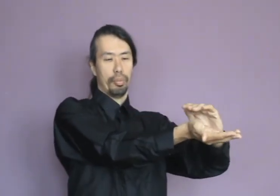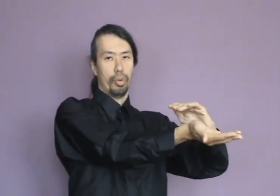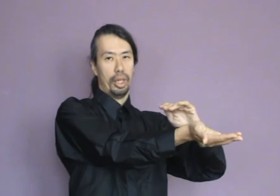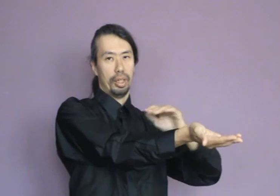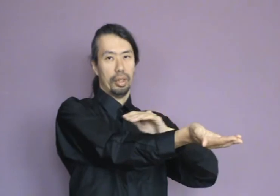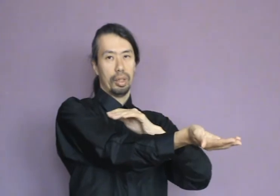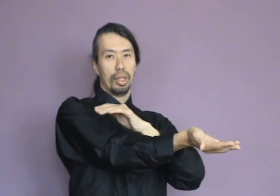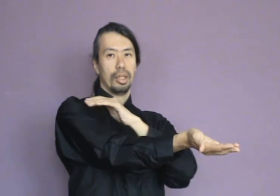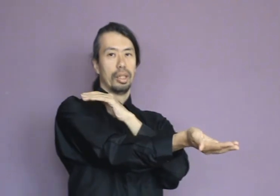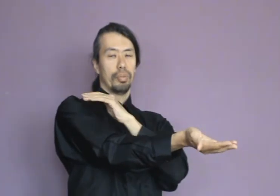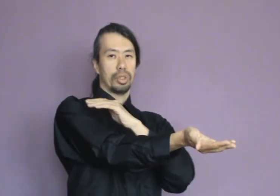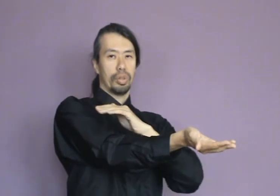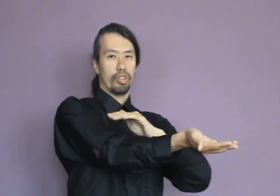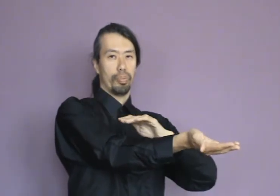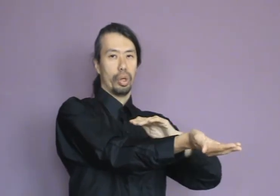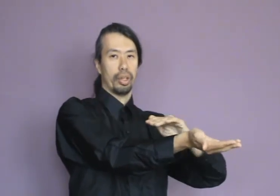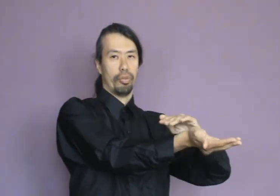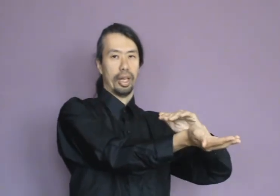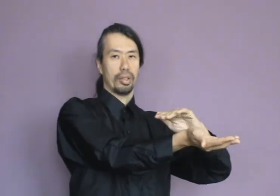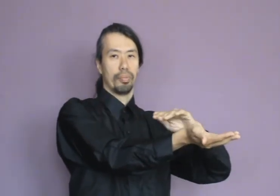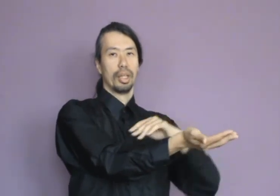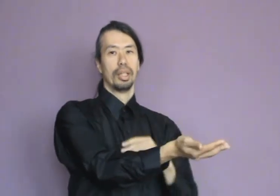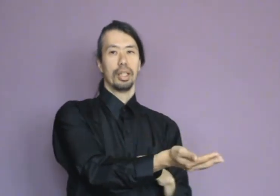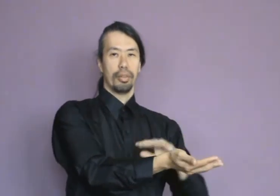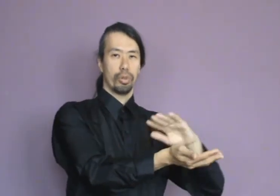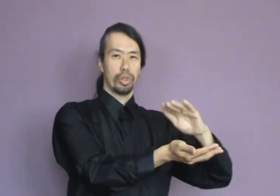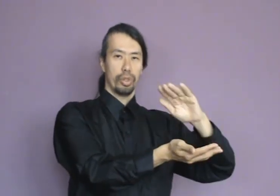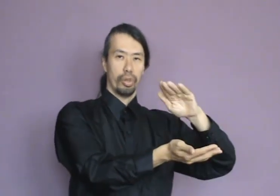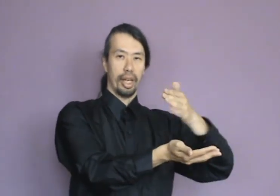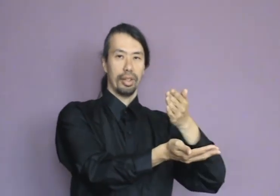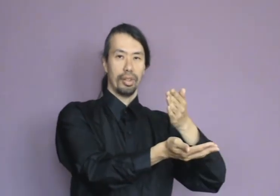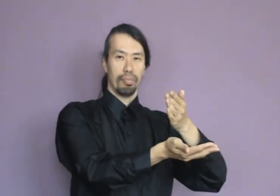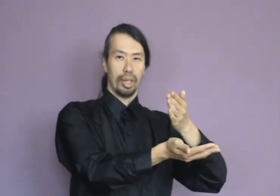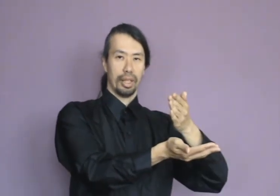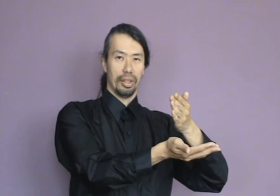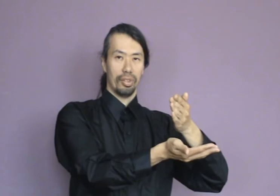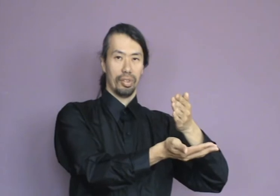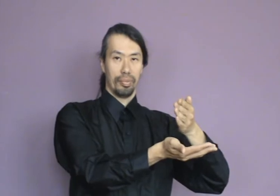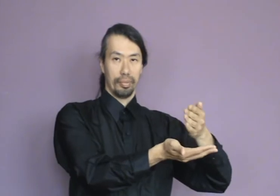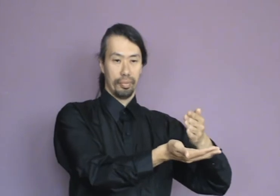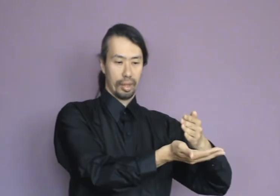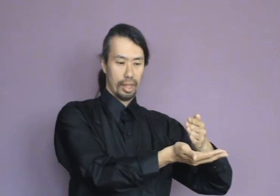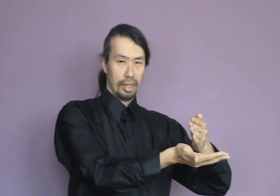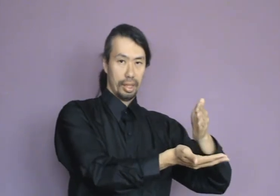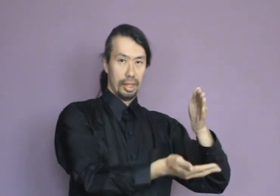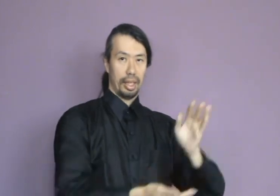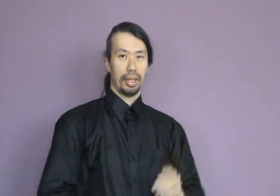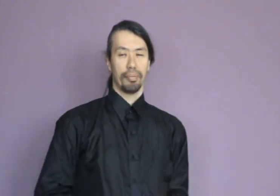meridian, which creates a pulling effect, if you turn your hand like this, then